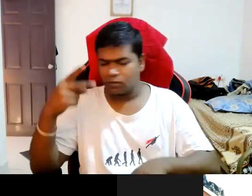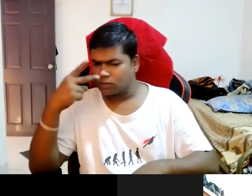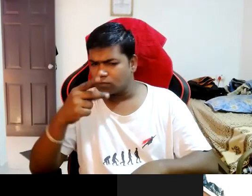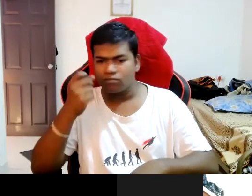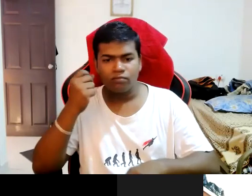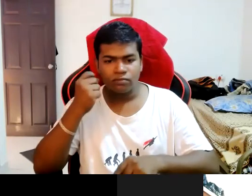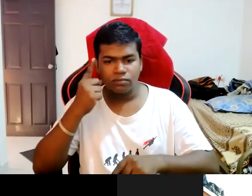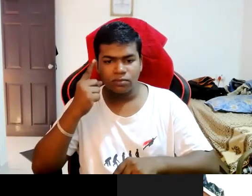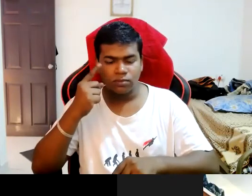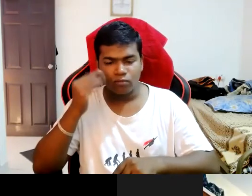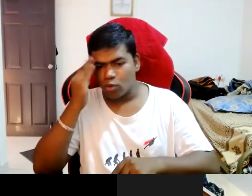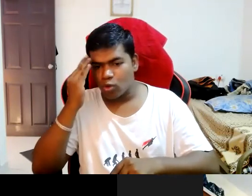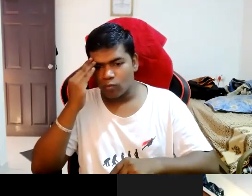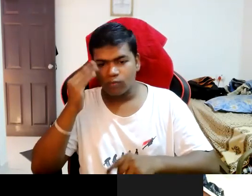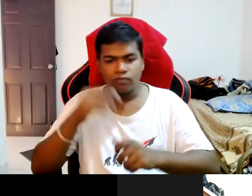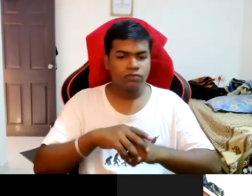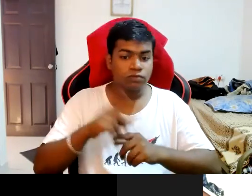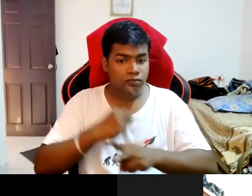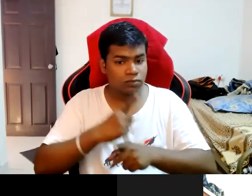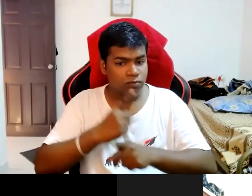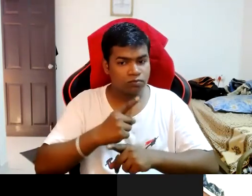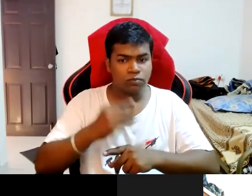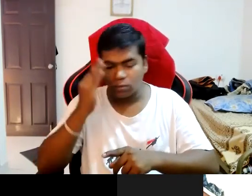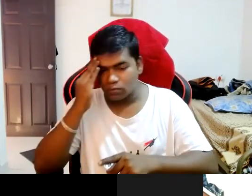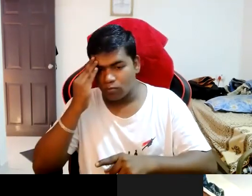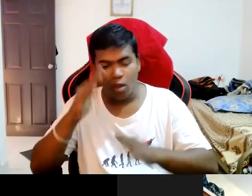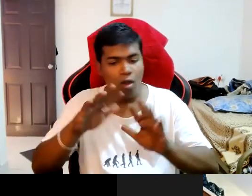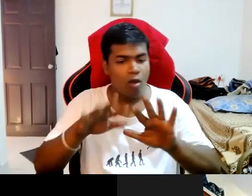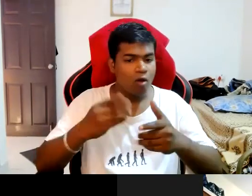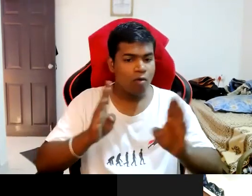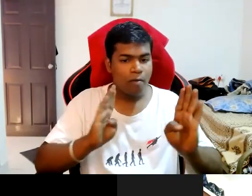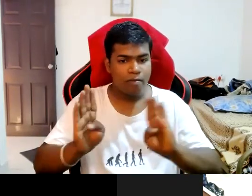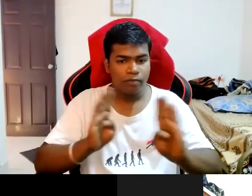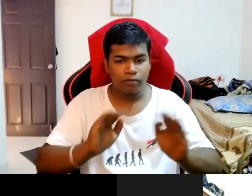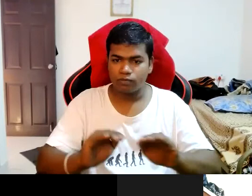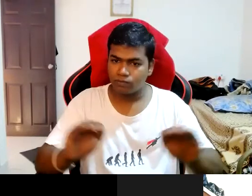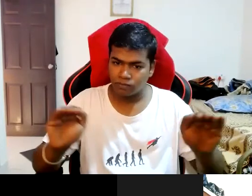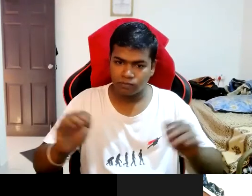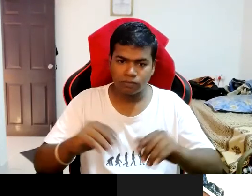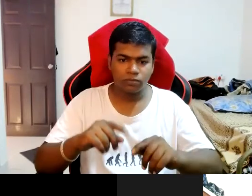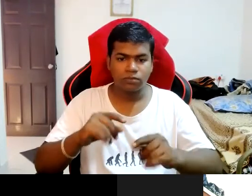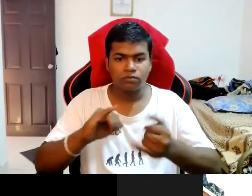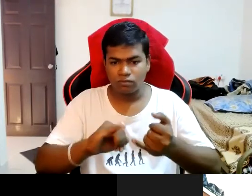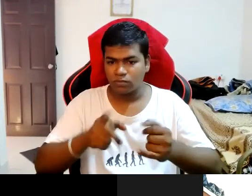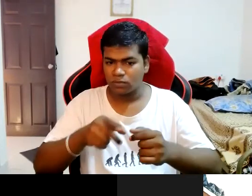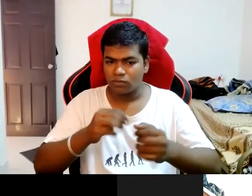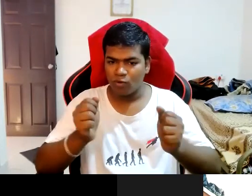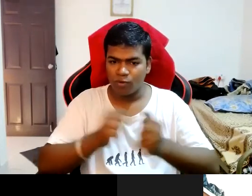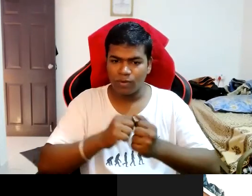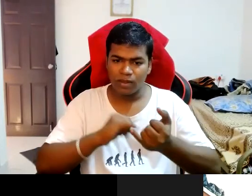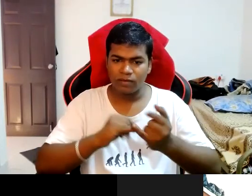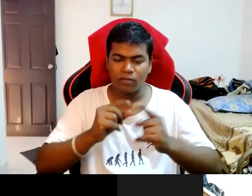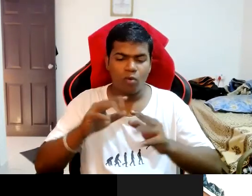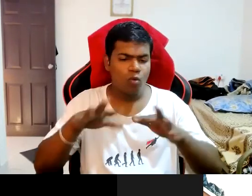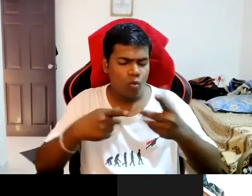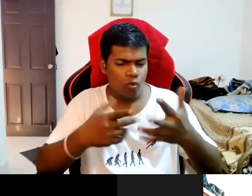come to know first teachers come to know what is how to behave with the children special children what they needed how